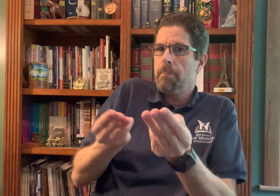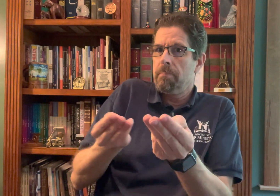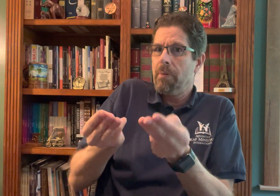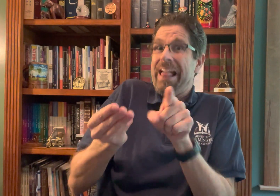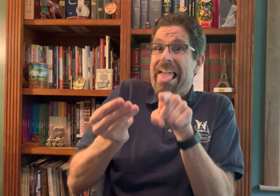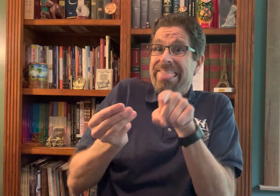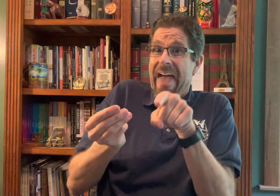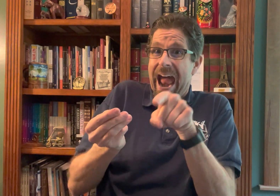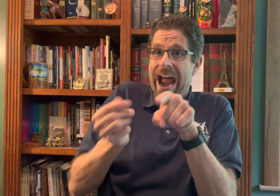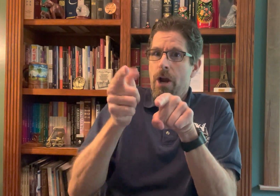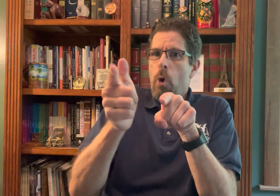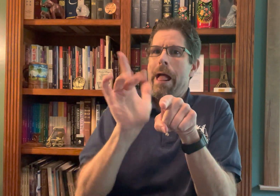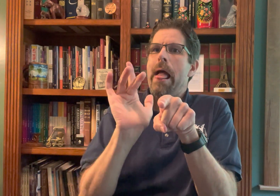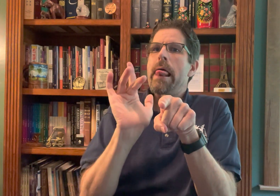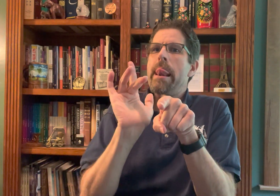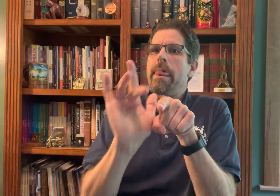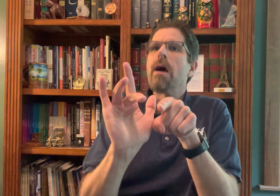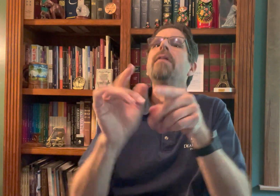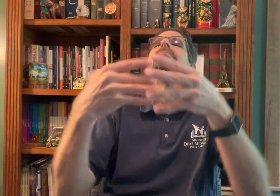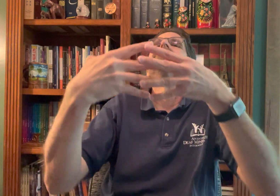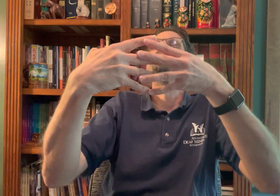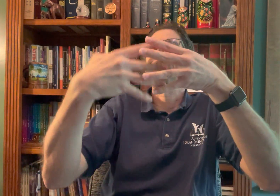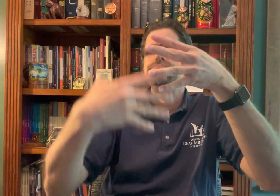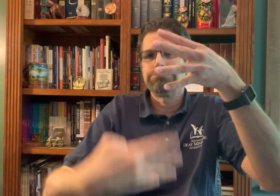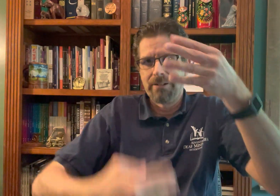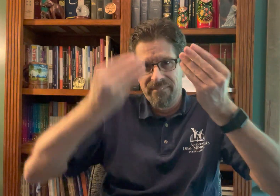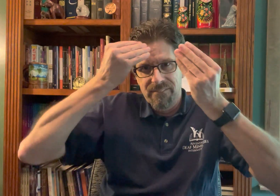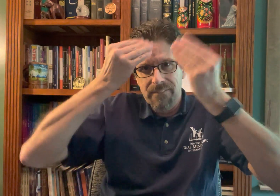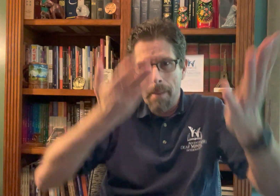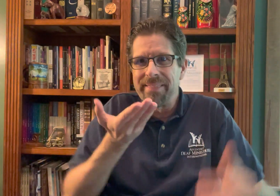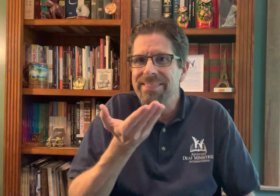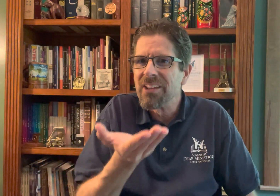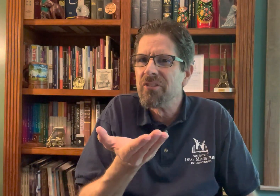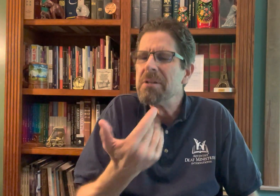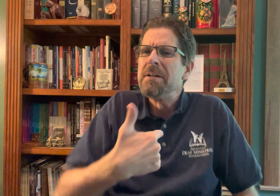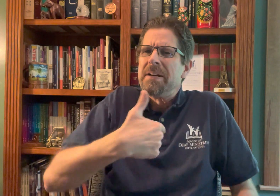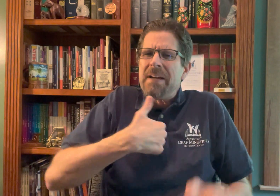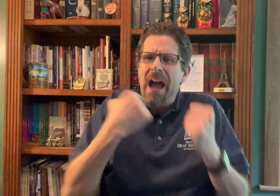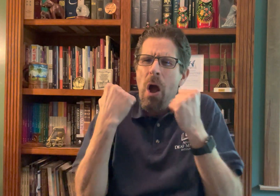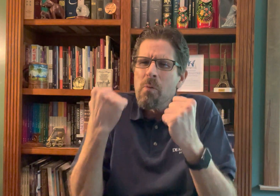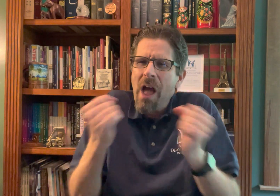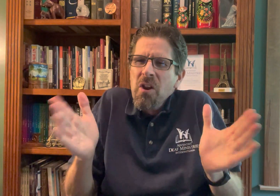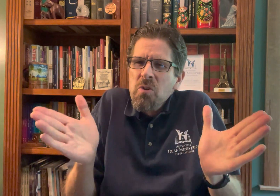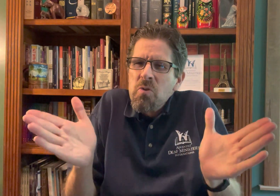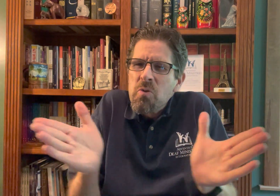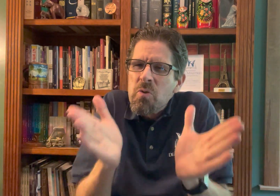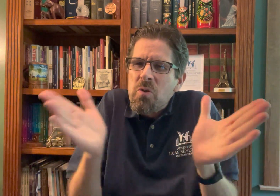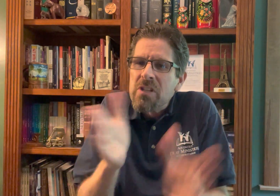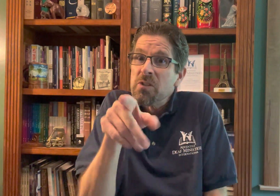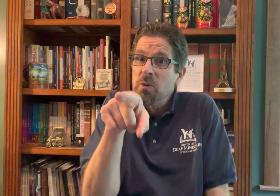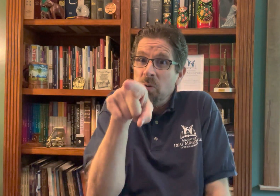will be a tab that says the deaf and hard of hearing. It is there that you will find a lot more information.